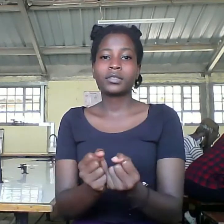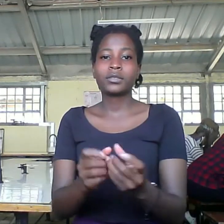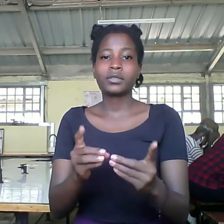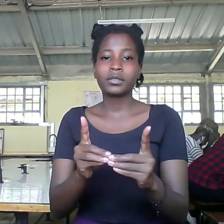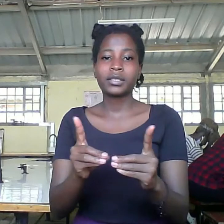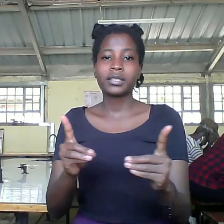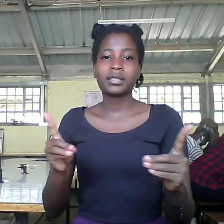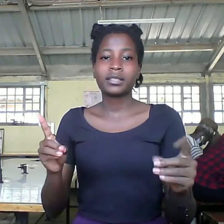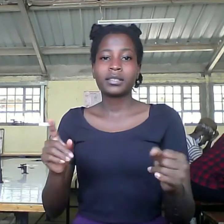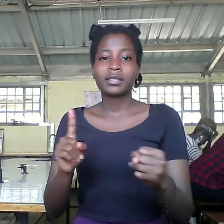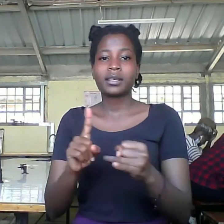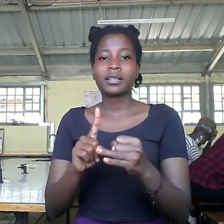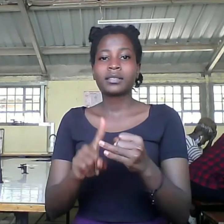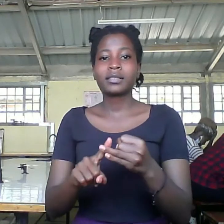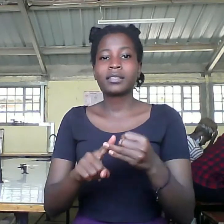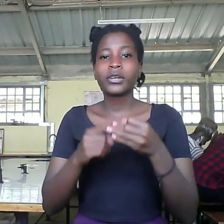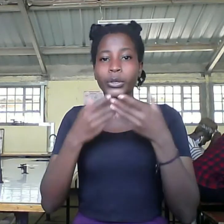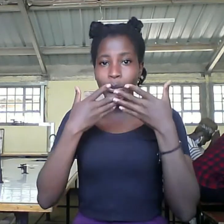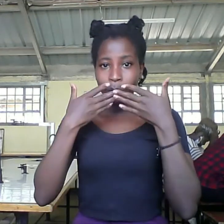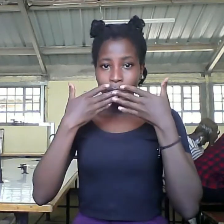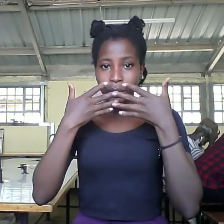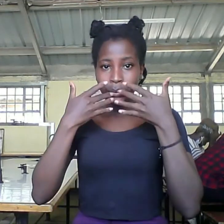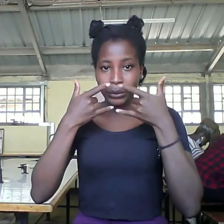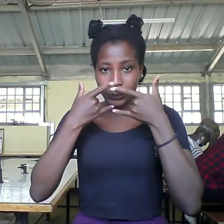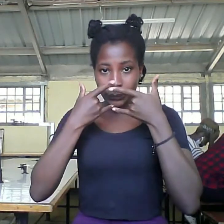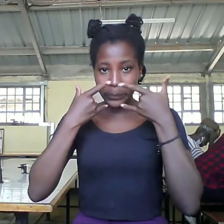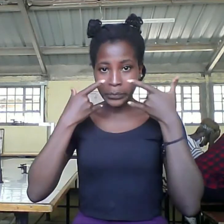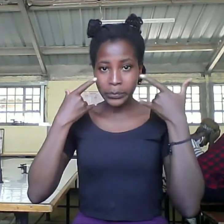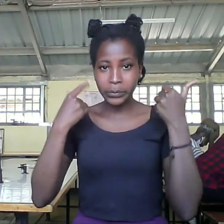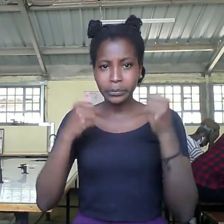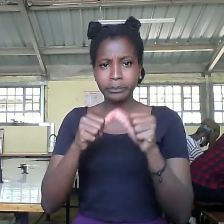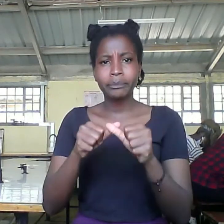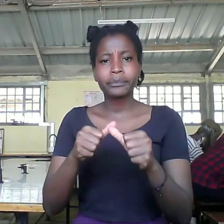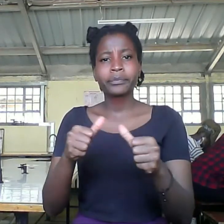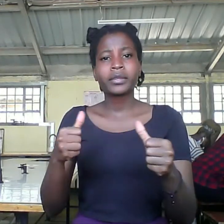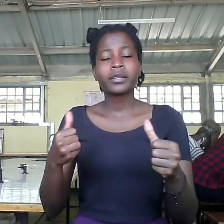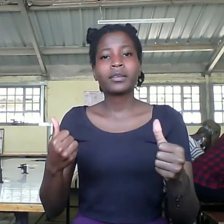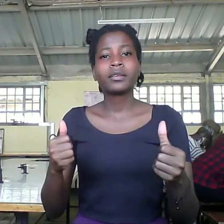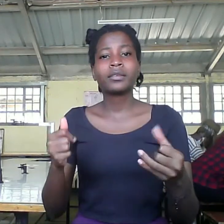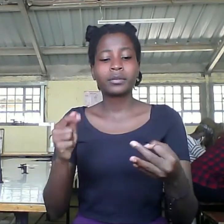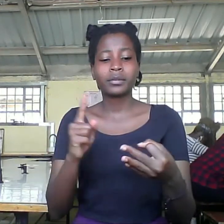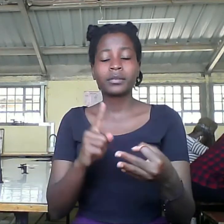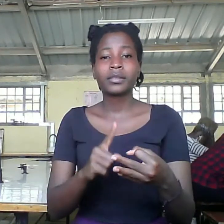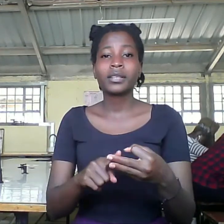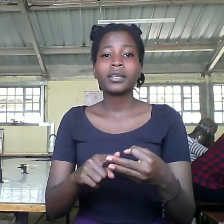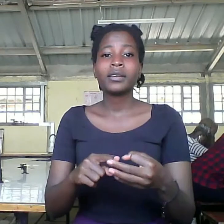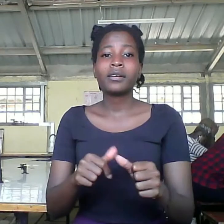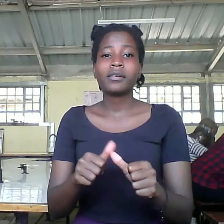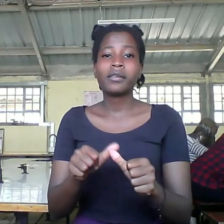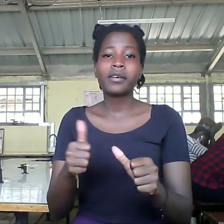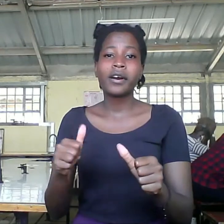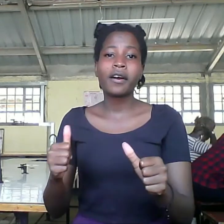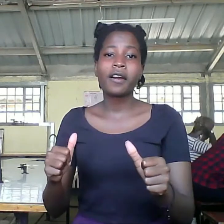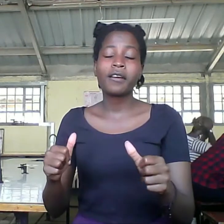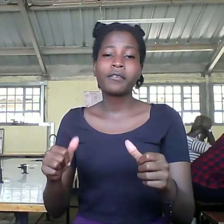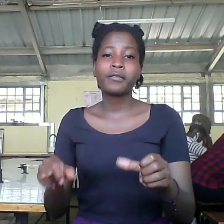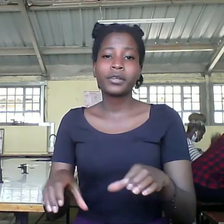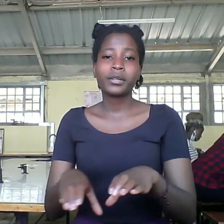properly properly in public, ventilation in air filtering, oceans properly with soap,